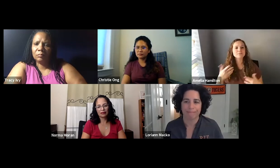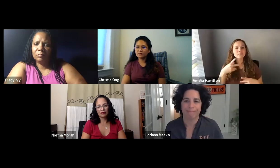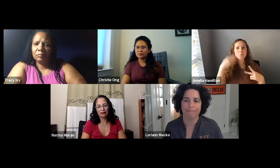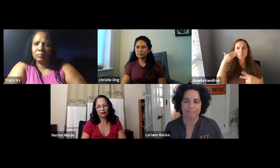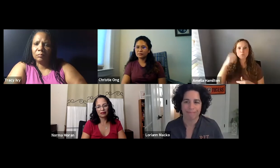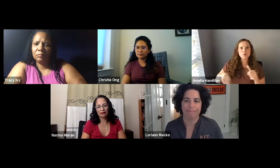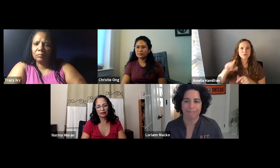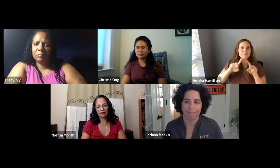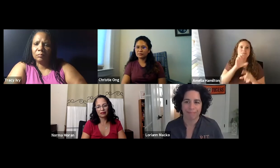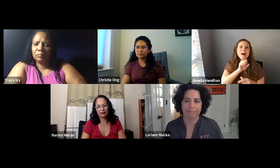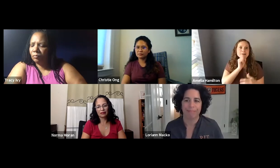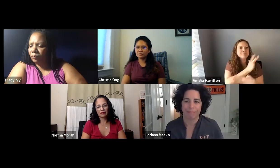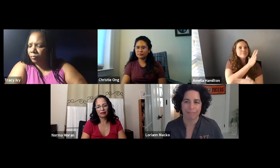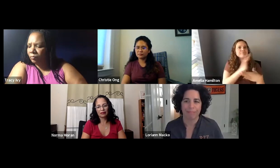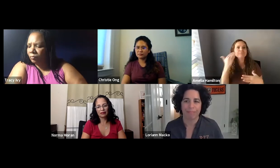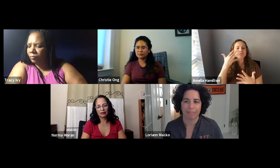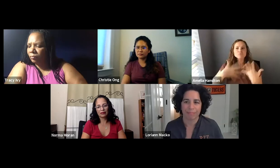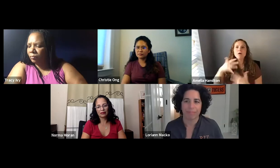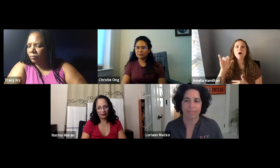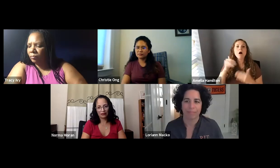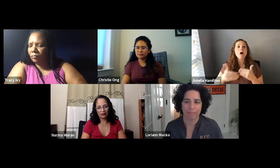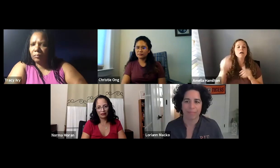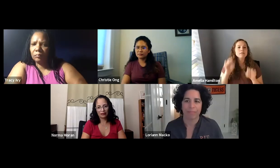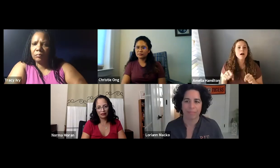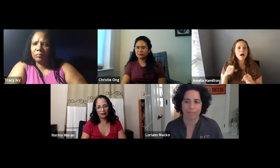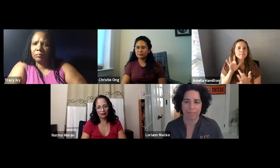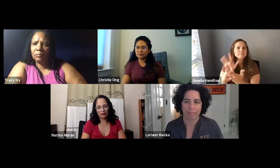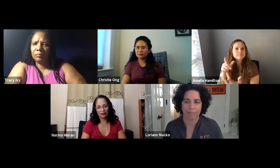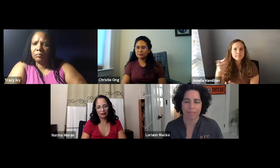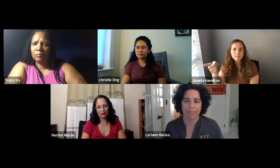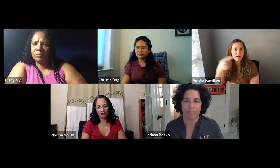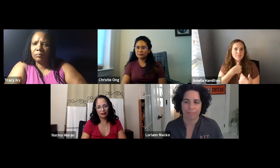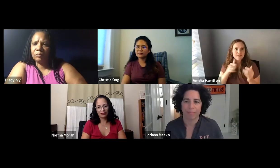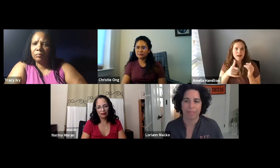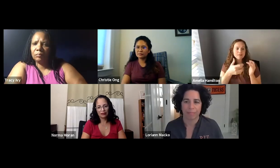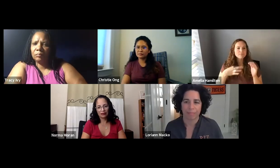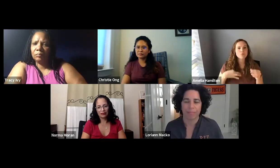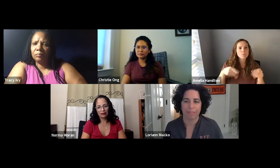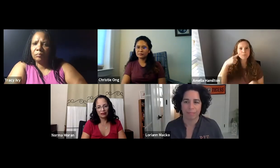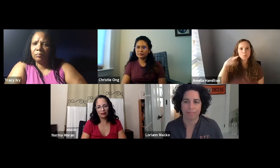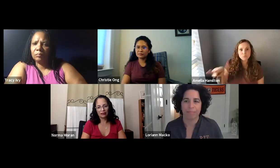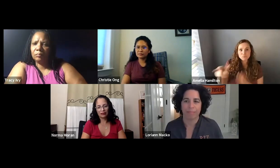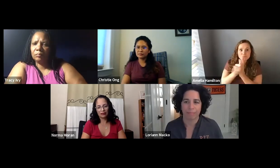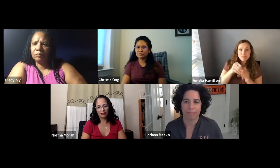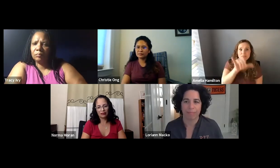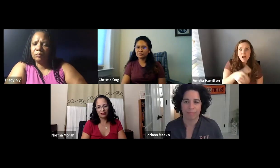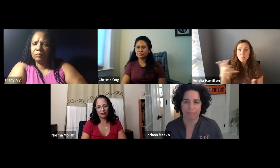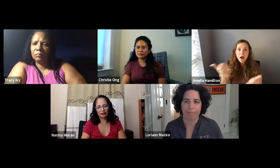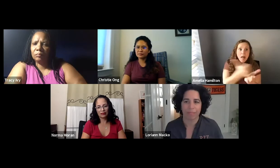things like a deaf club. We could have things like an NTID club as well so that you can continue reaching out to people. You